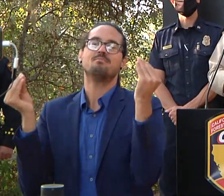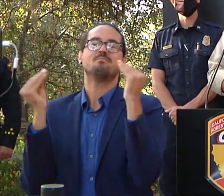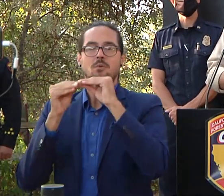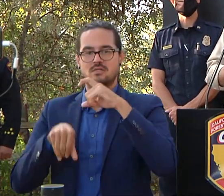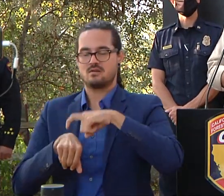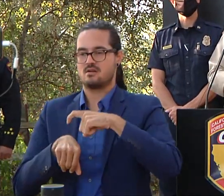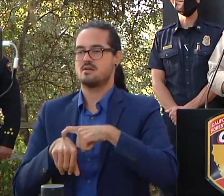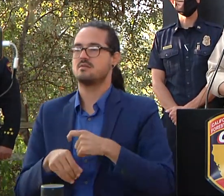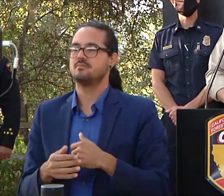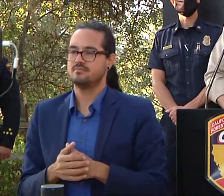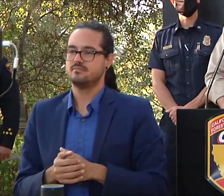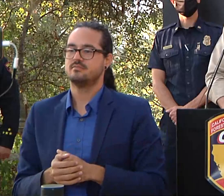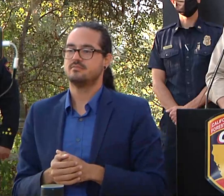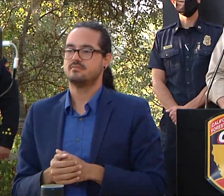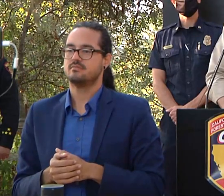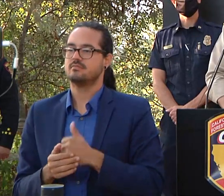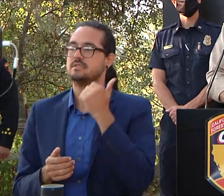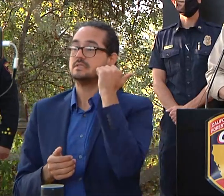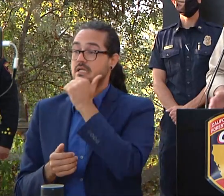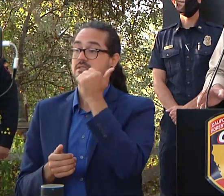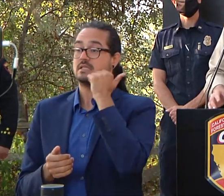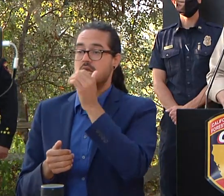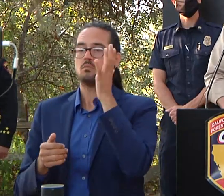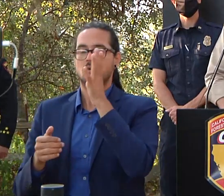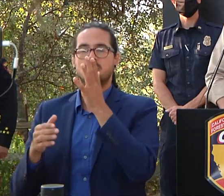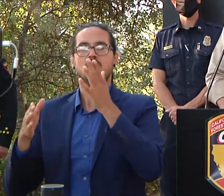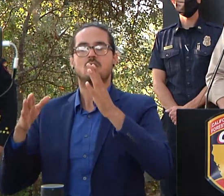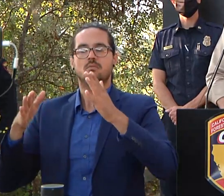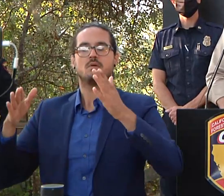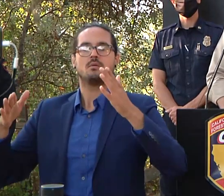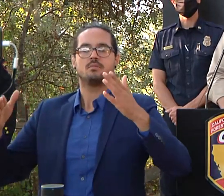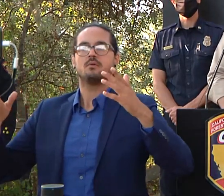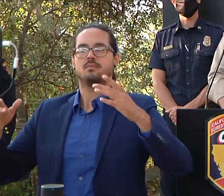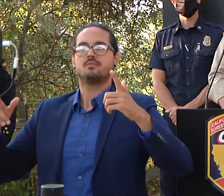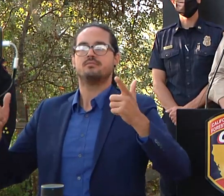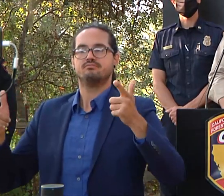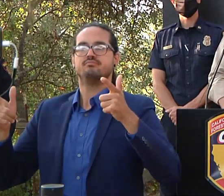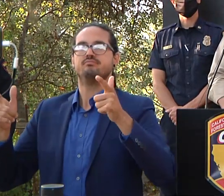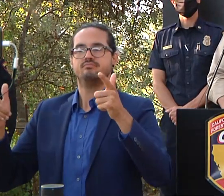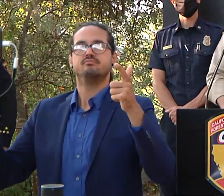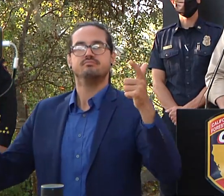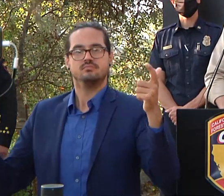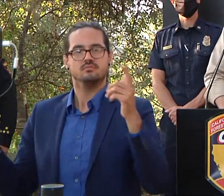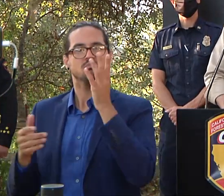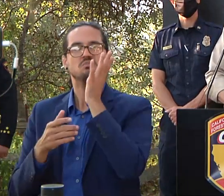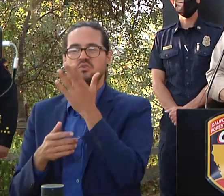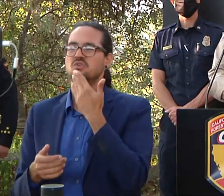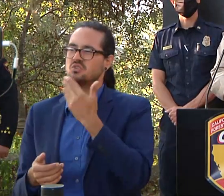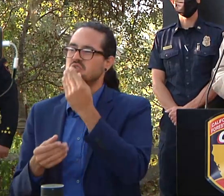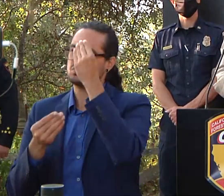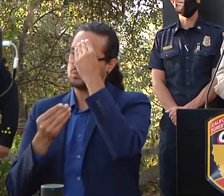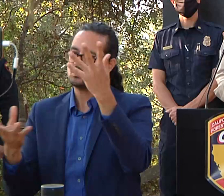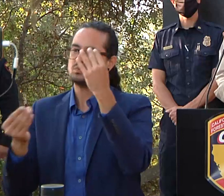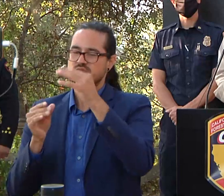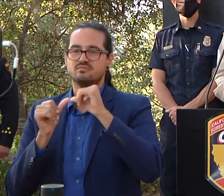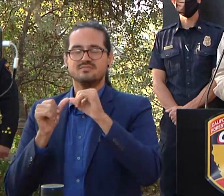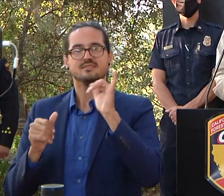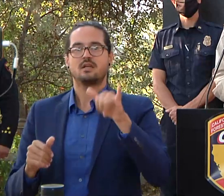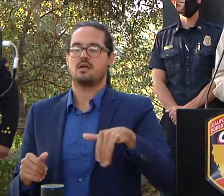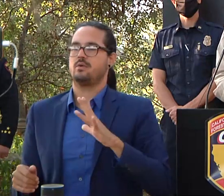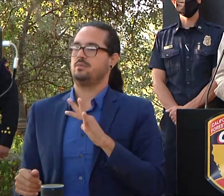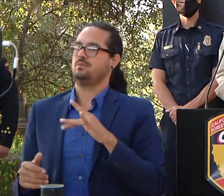we're going to have good news day to day as we kind of go go on from here and and that's a that's a very positive thing especially if you've been displaced by this fire